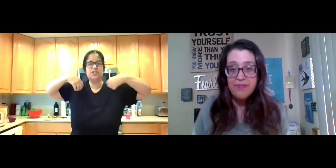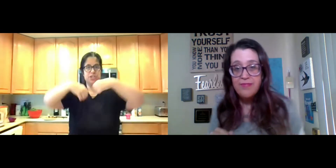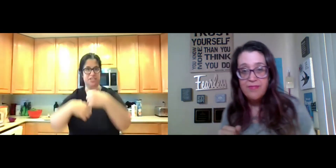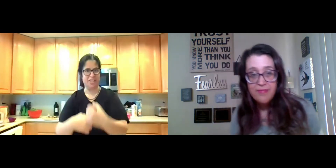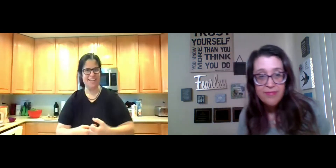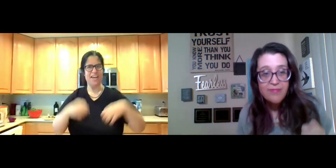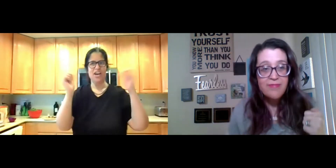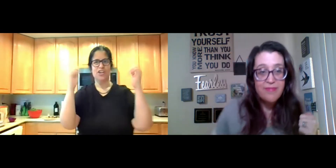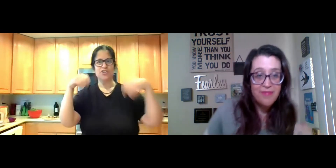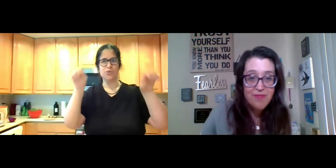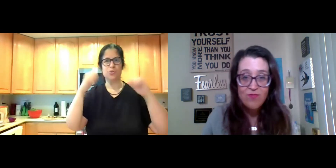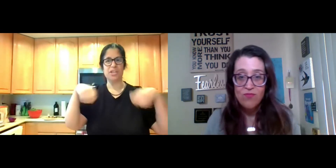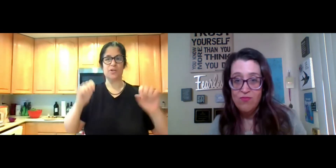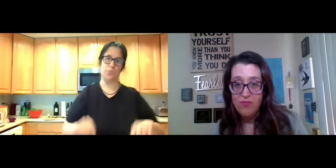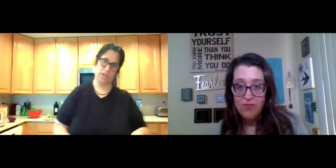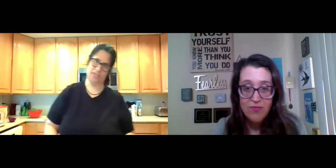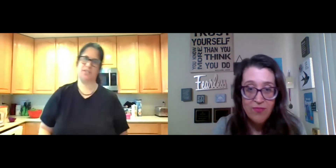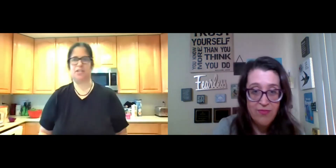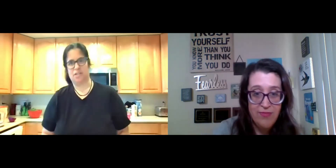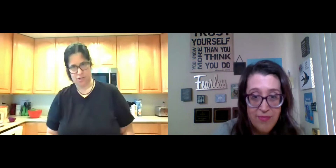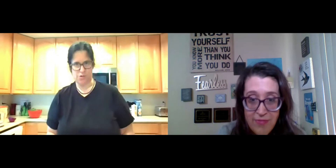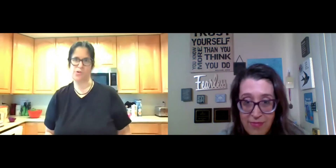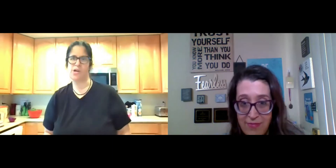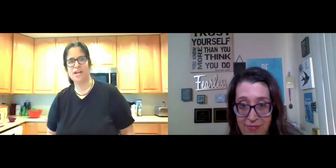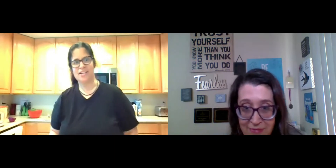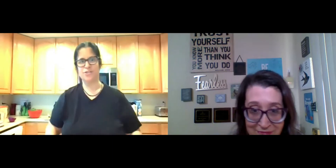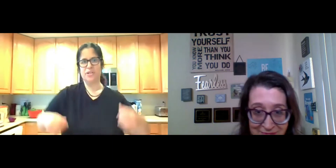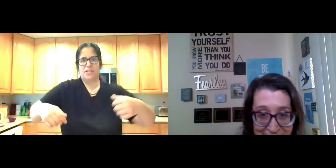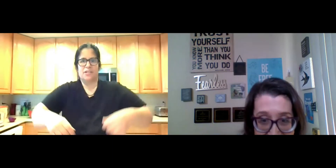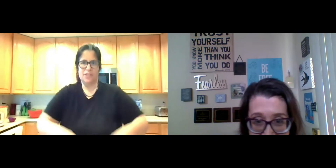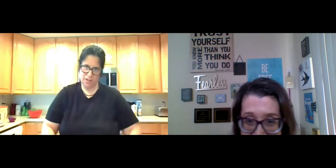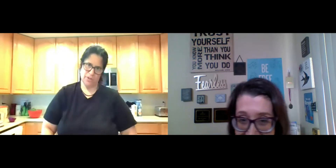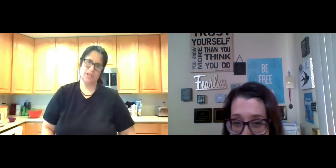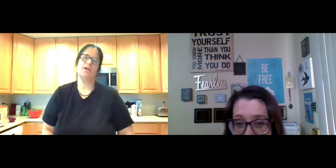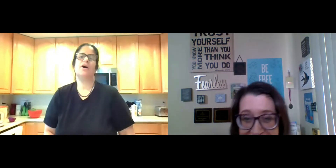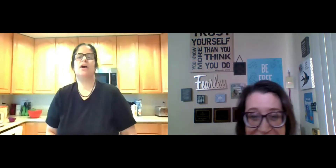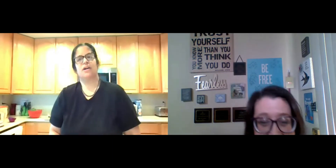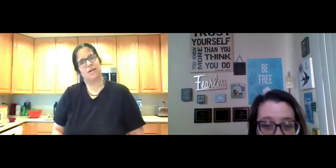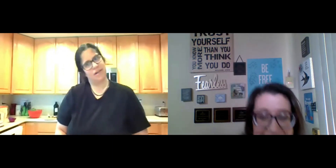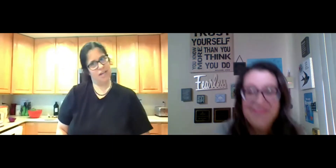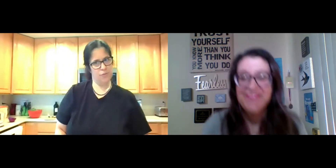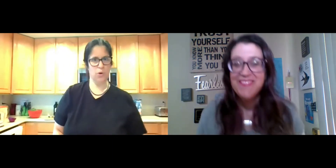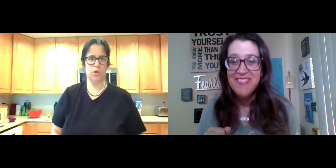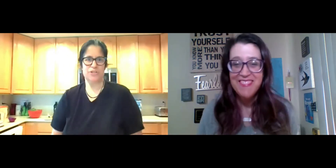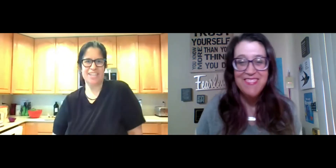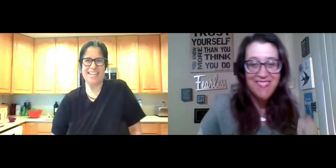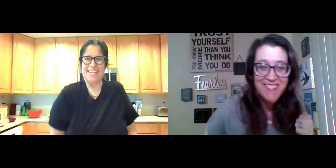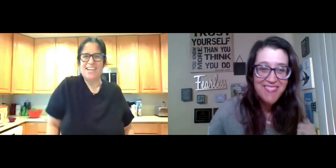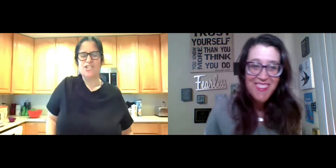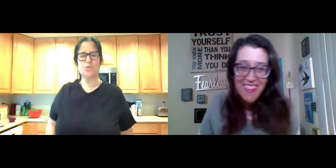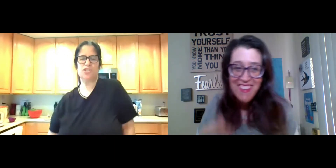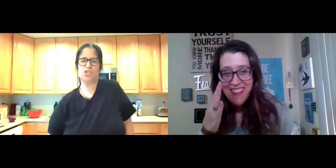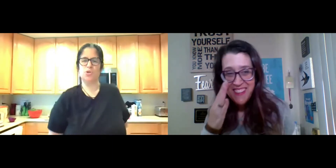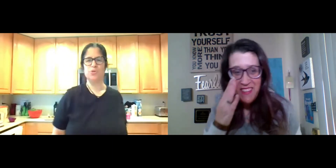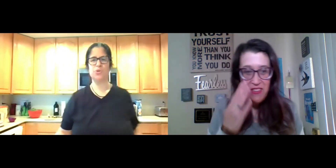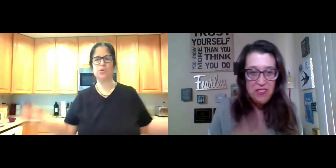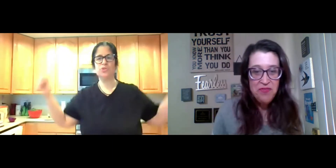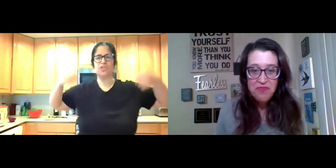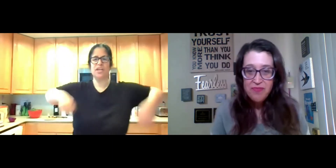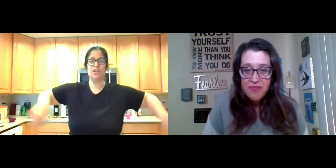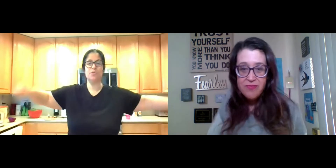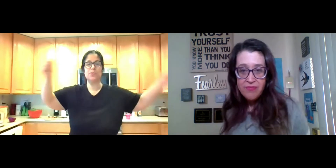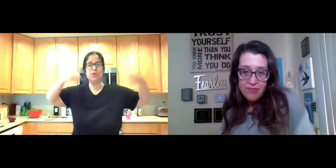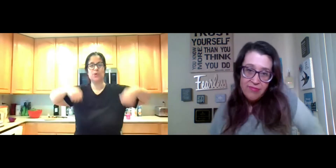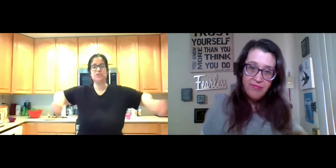our hinges to get rusty, you know, doing little, uh, head rolls, doing shoulder